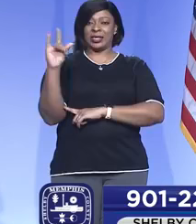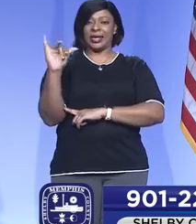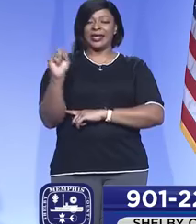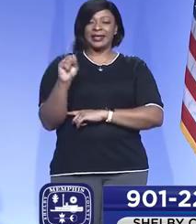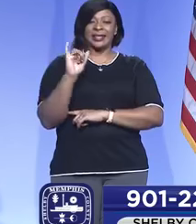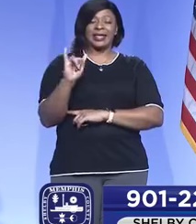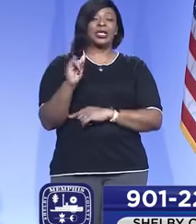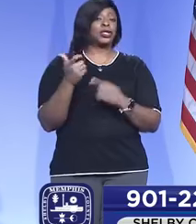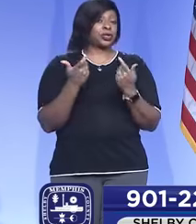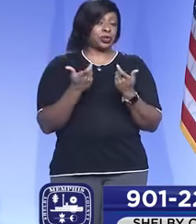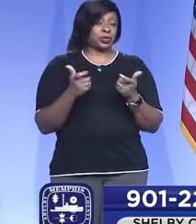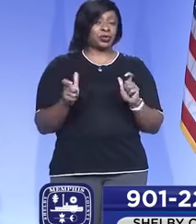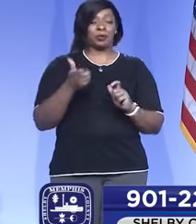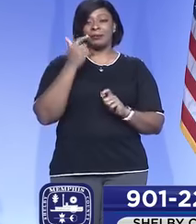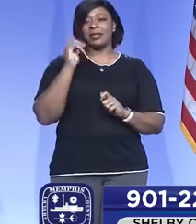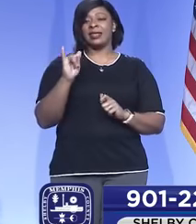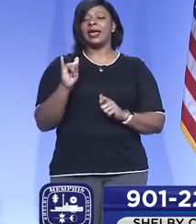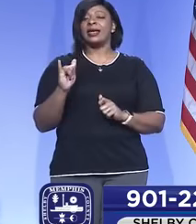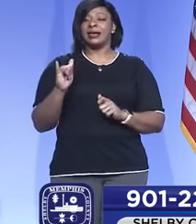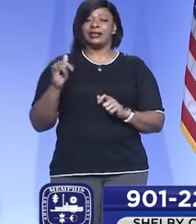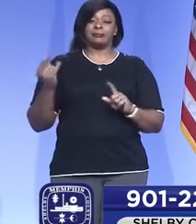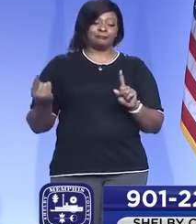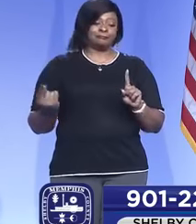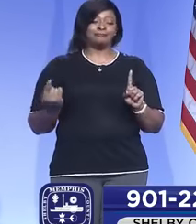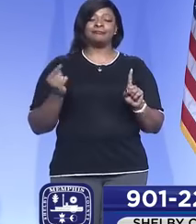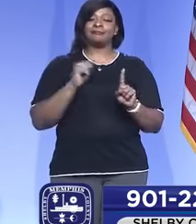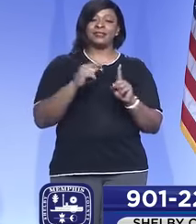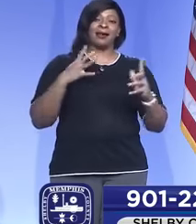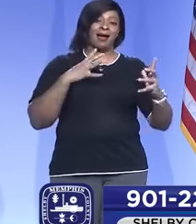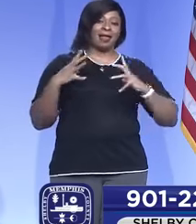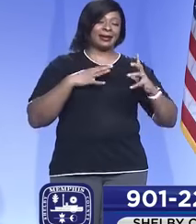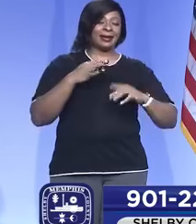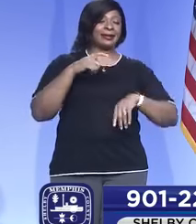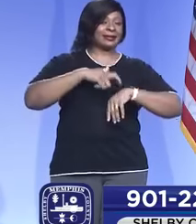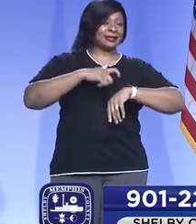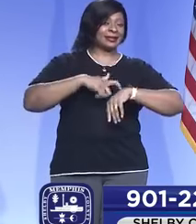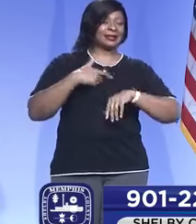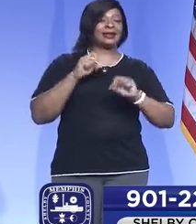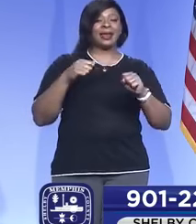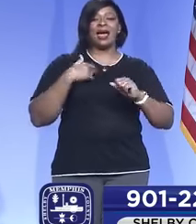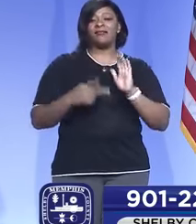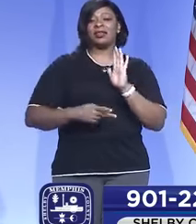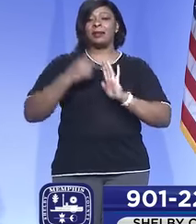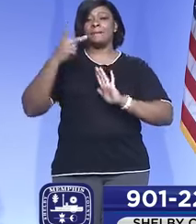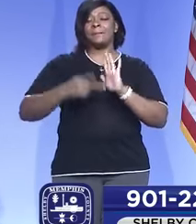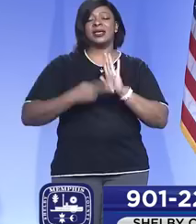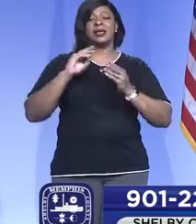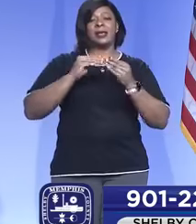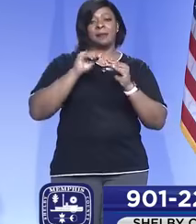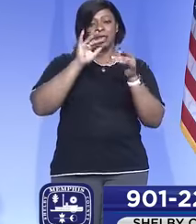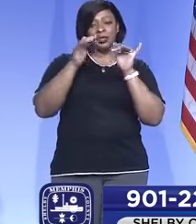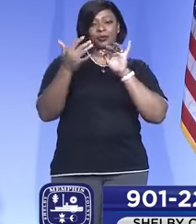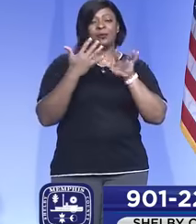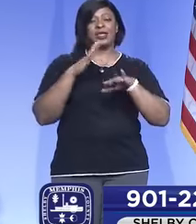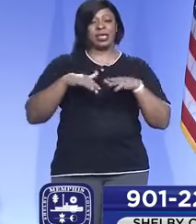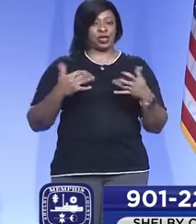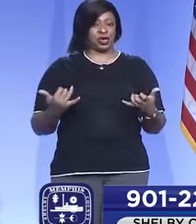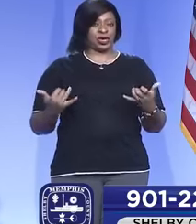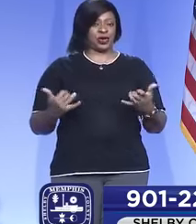that's significant because that brings us right into the holiday season when we could have double the cases that we have currently.